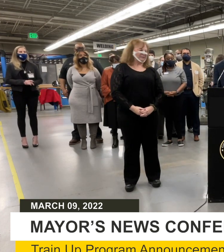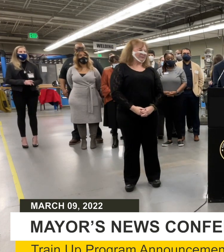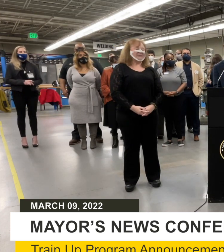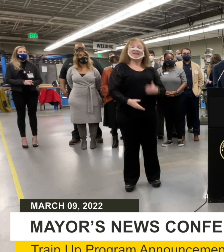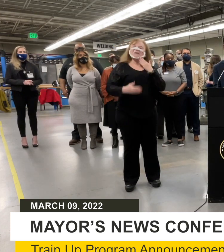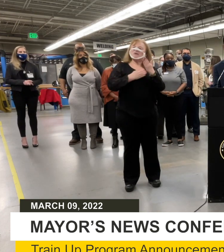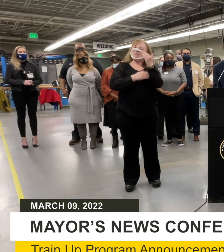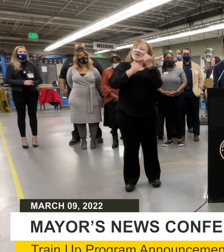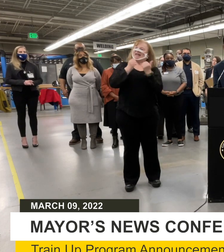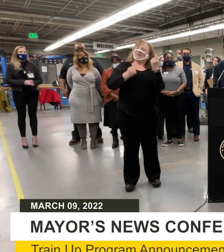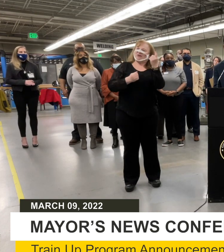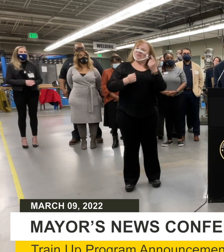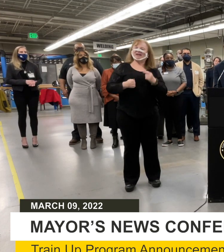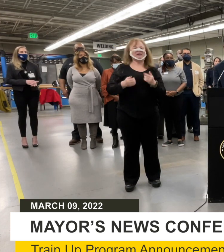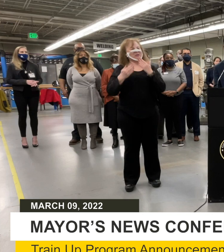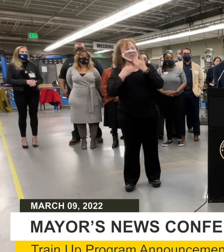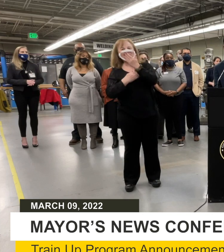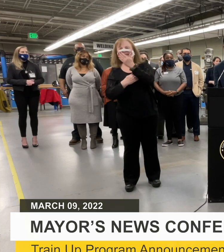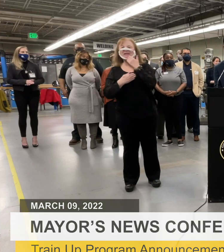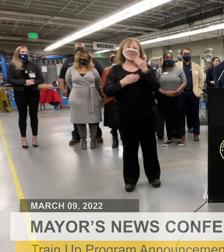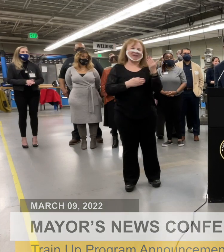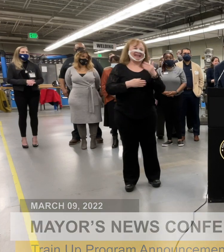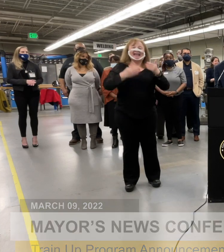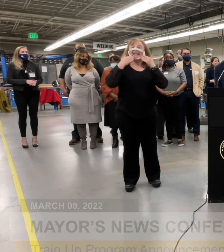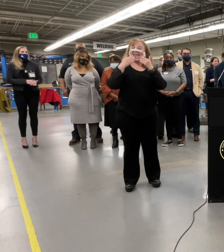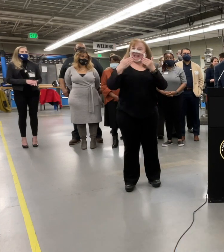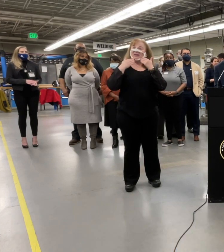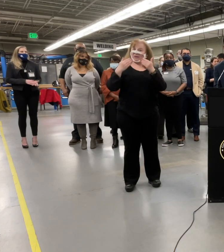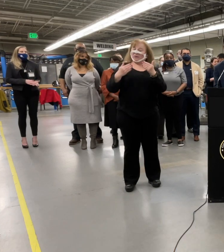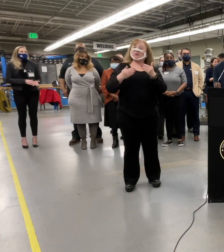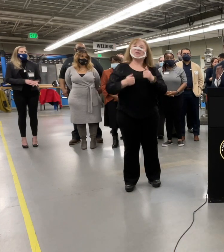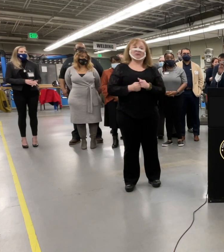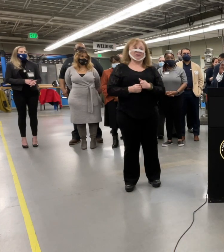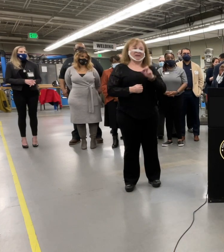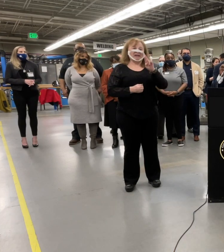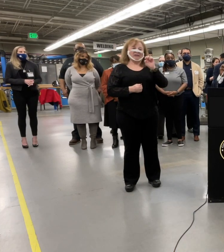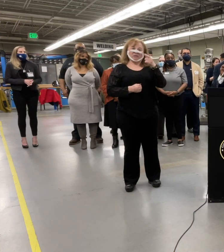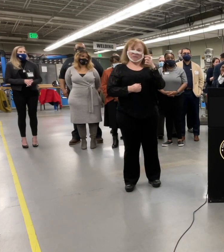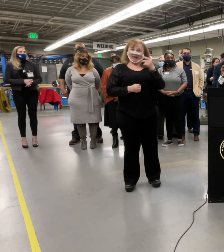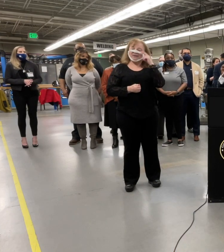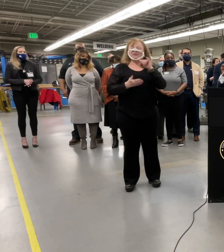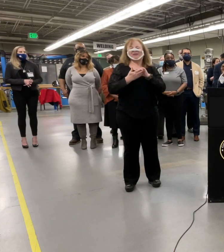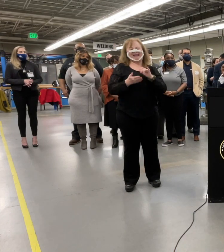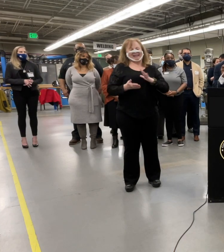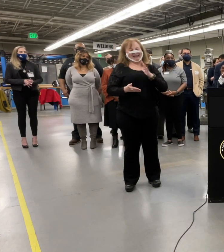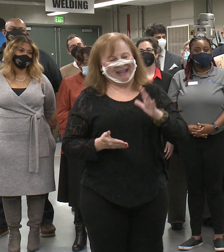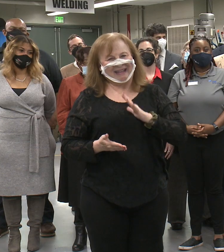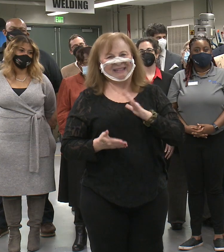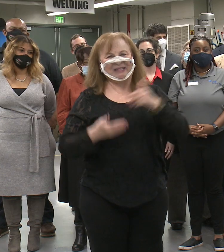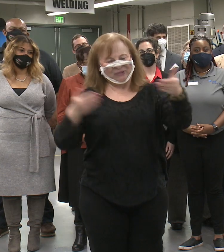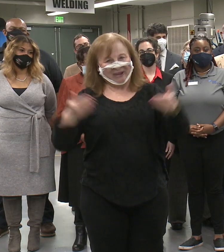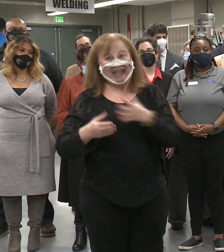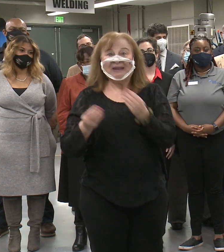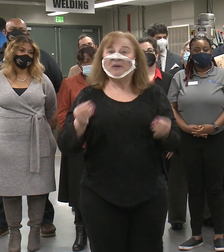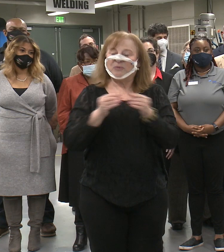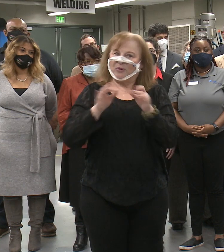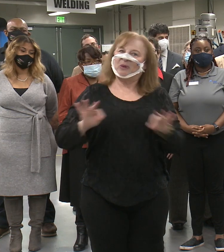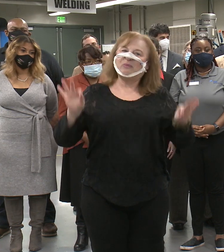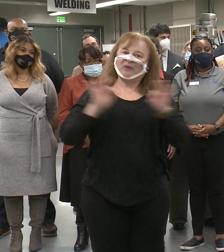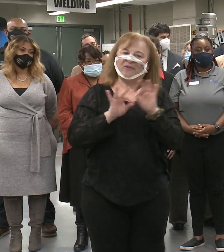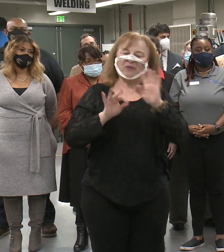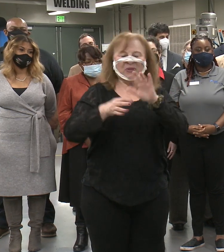Good morning, everyone. Good morning. And thank you, Reagan, for the kind introduction and, more importantly,